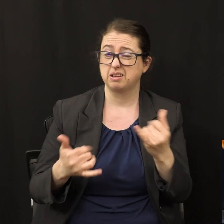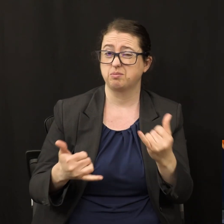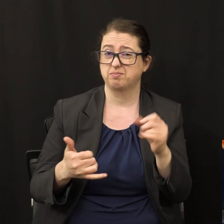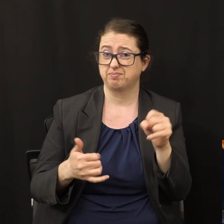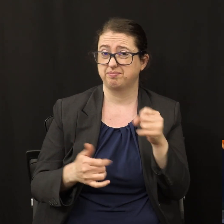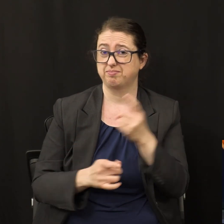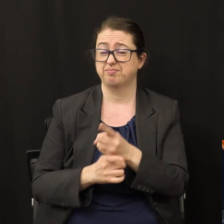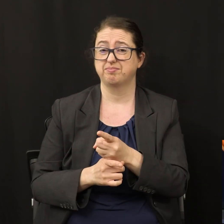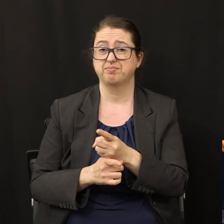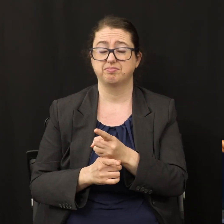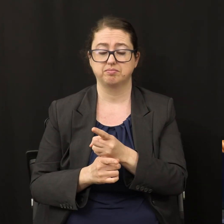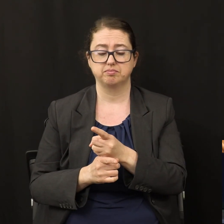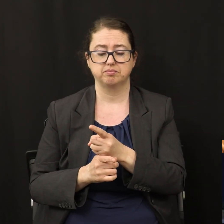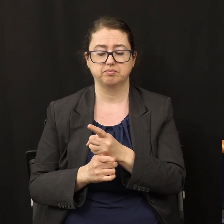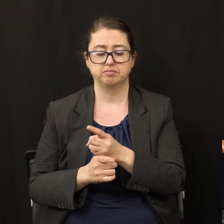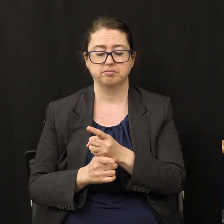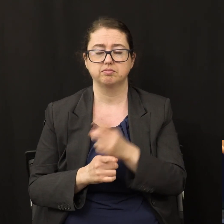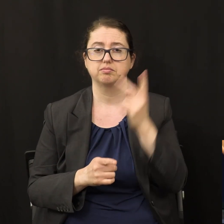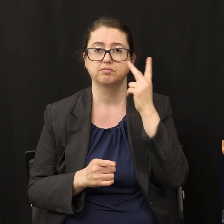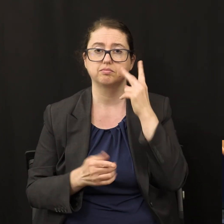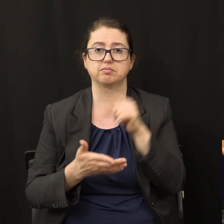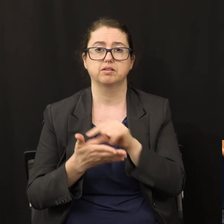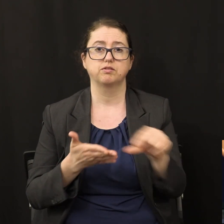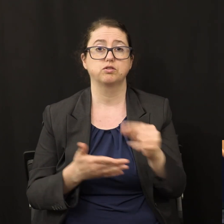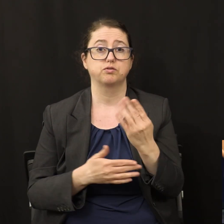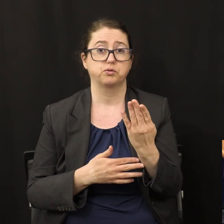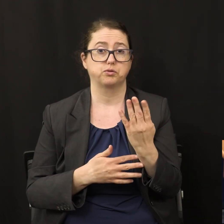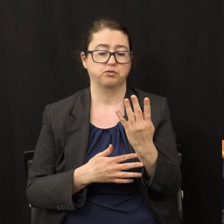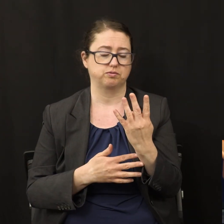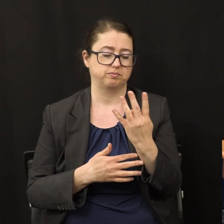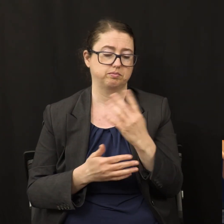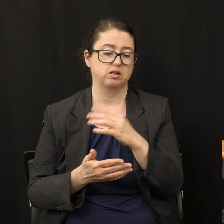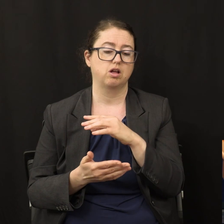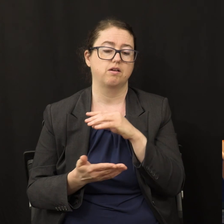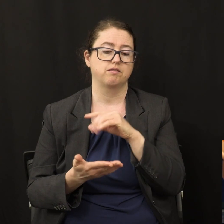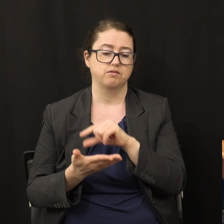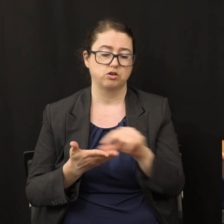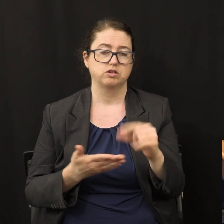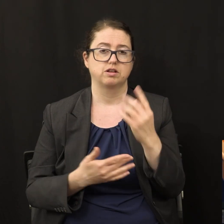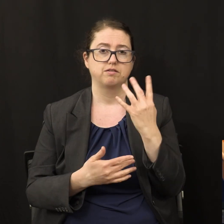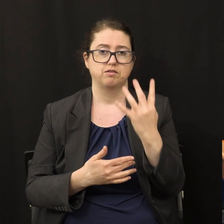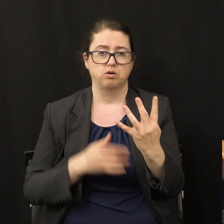and then we find in verse 4 and I heard another voice